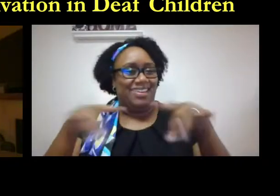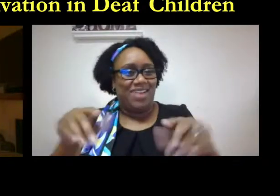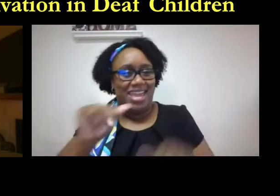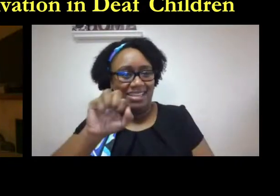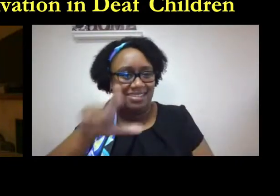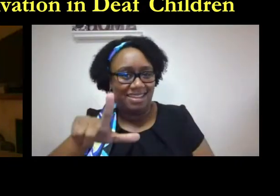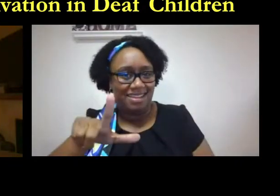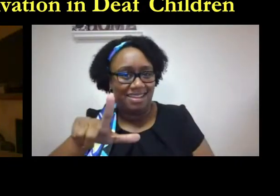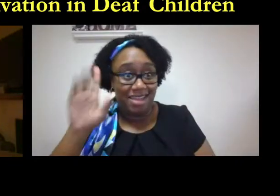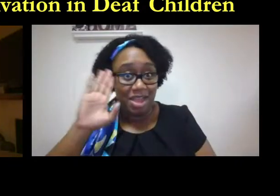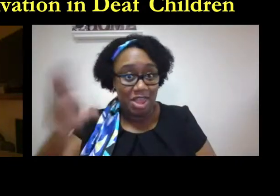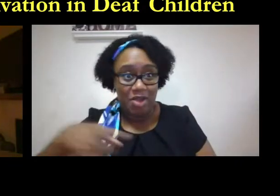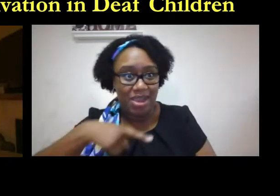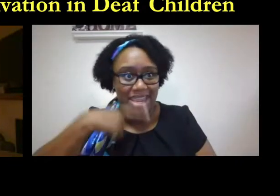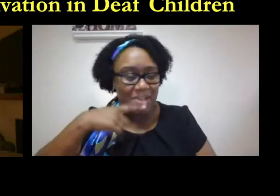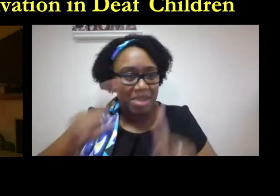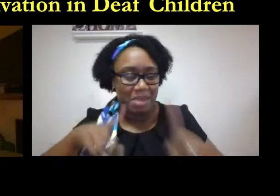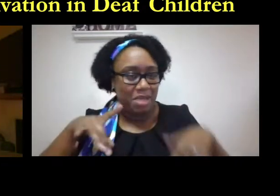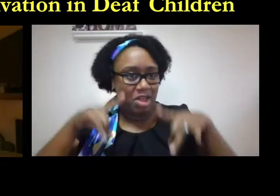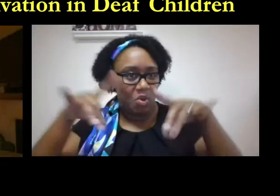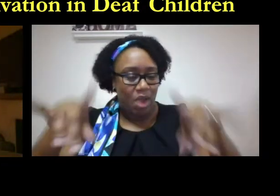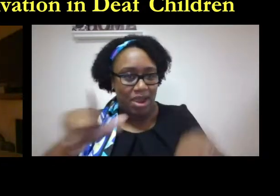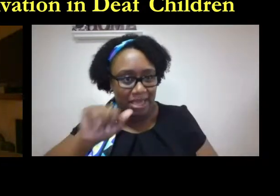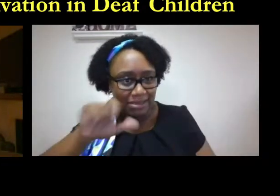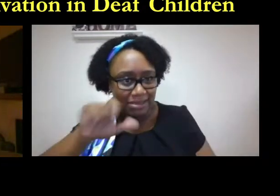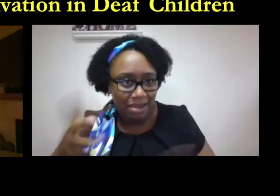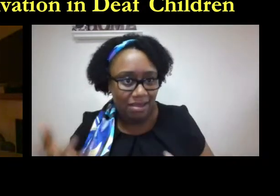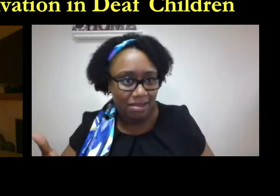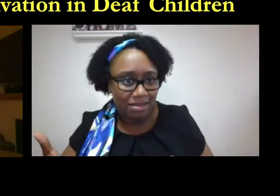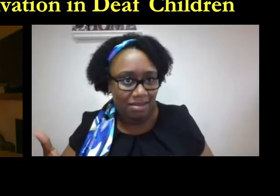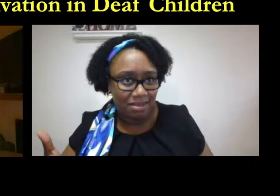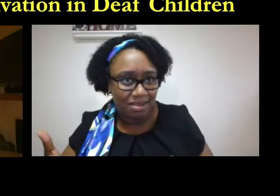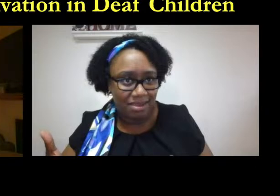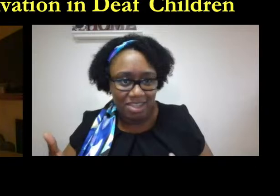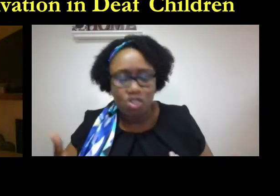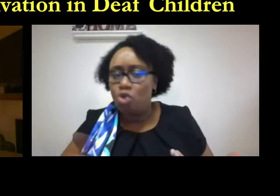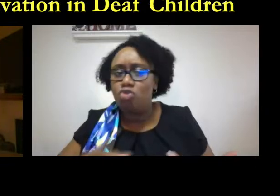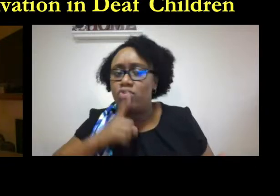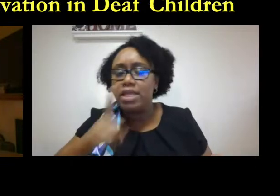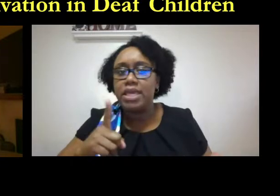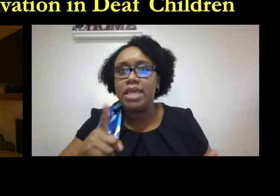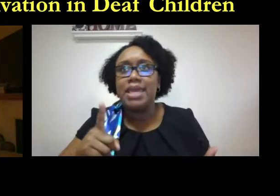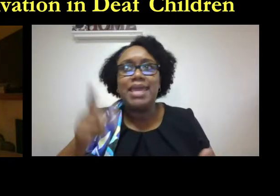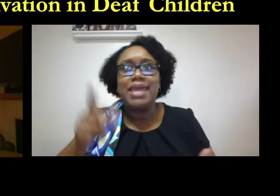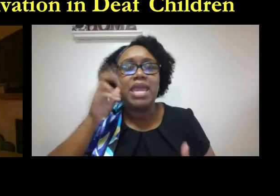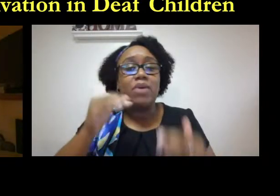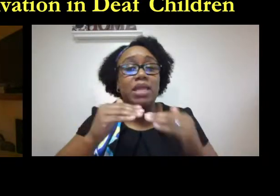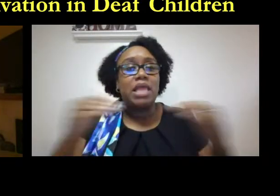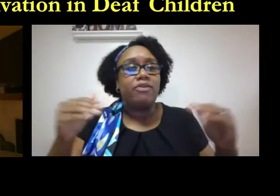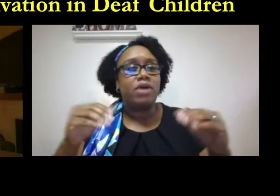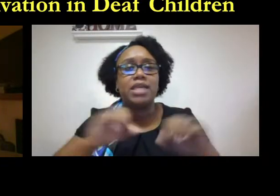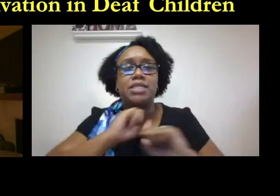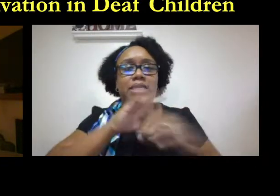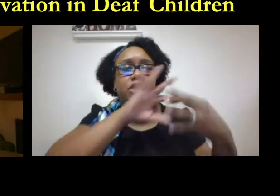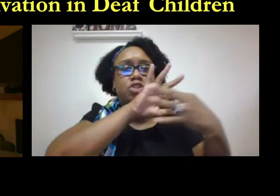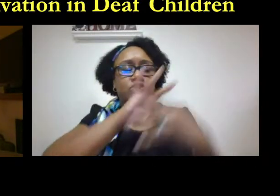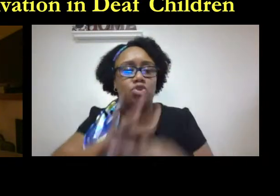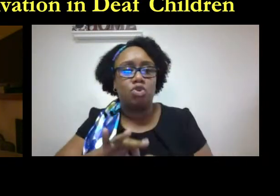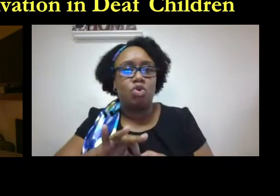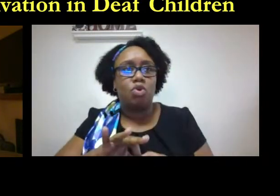asl doesn't have a hearing acuity requirement anyone can pick up asl even hearing people can